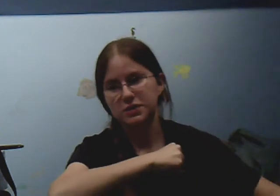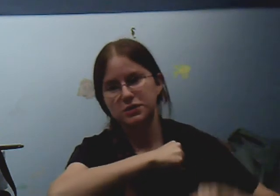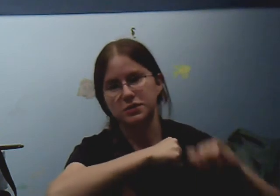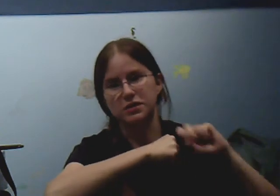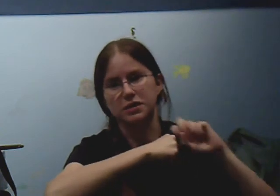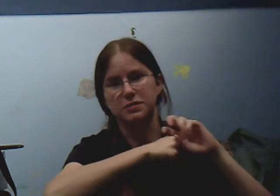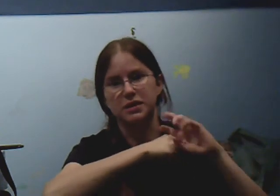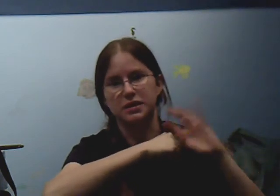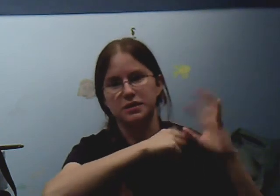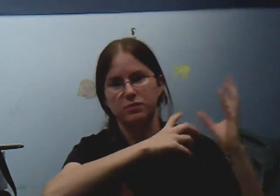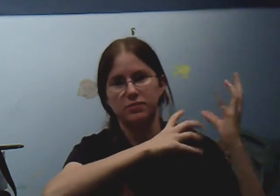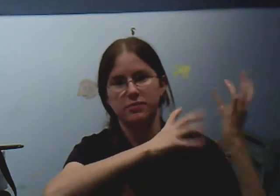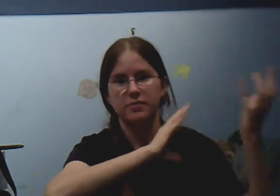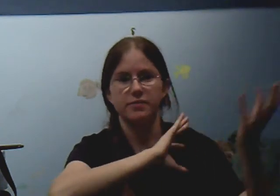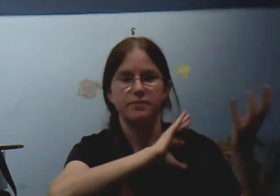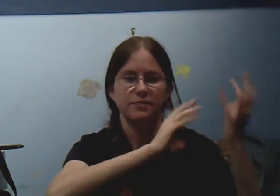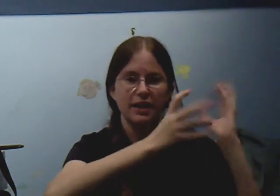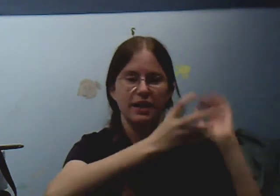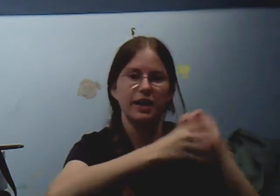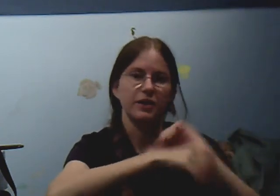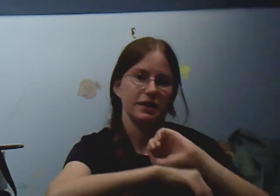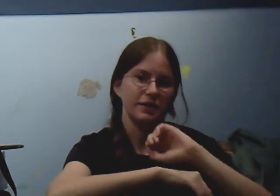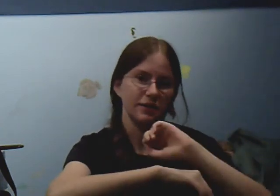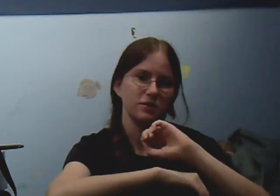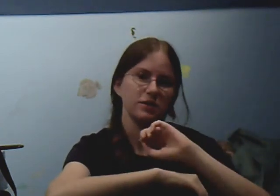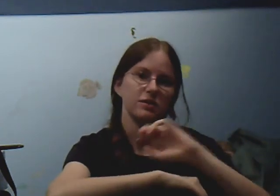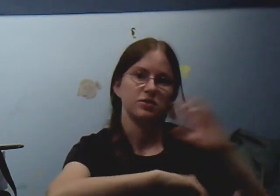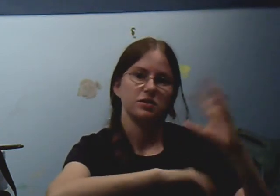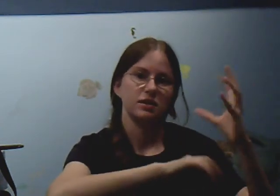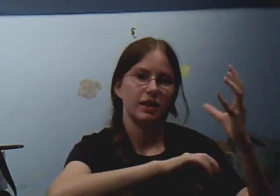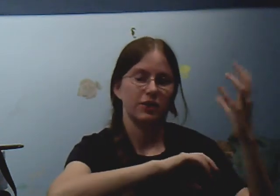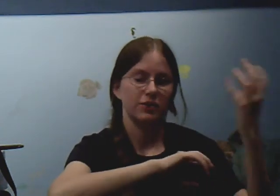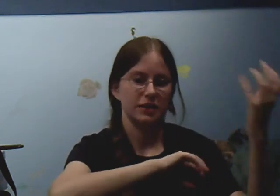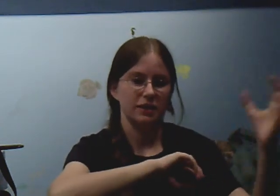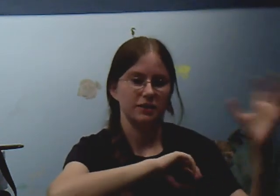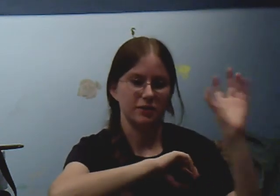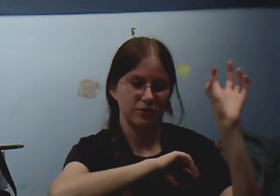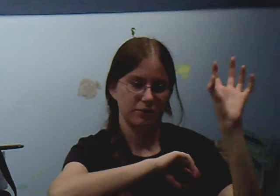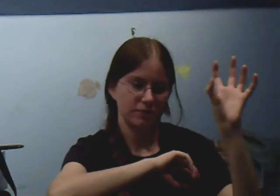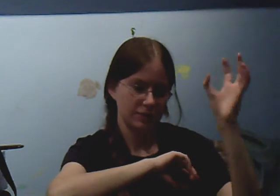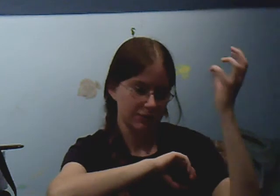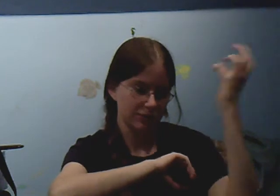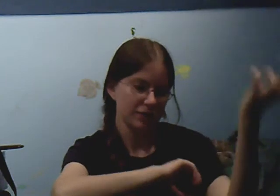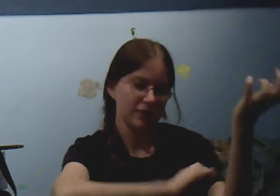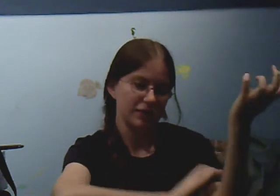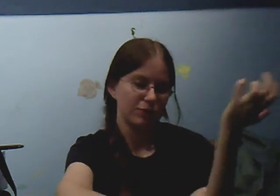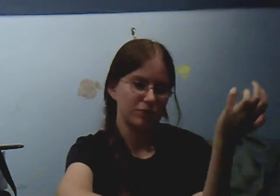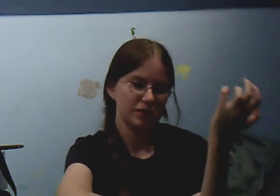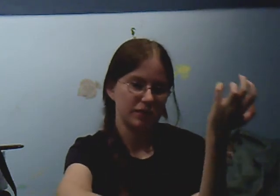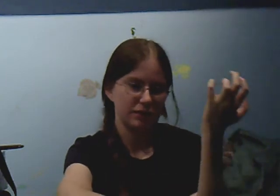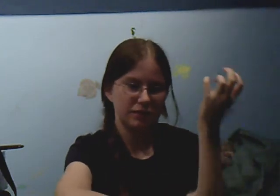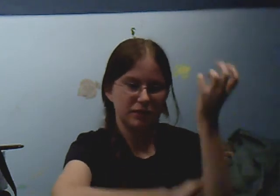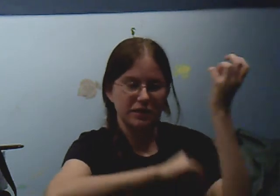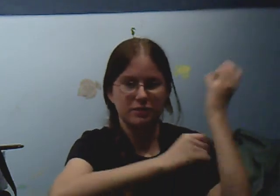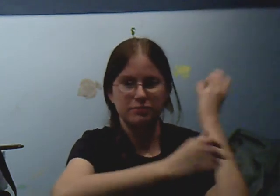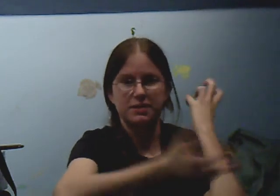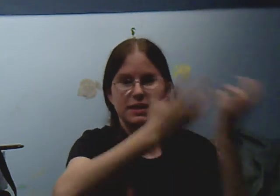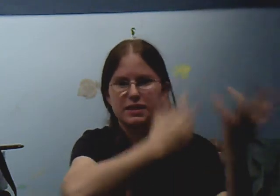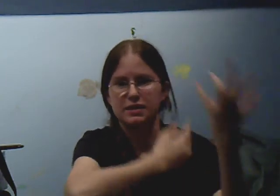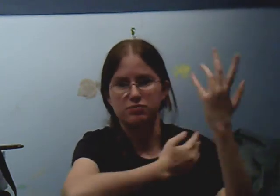really interesting to me, and it, uh, I think it's just interesting how, like, even, like, looking at those things can, like, say